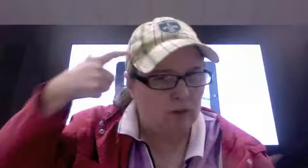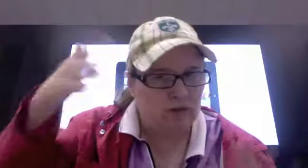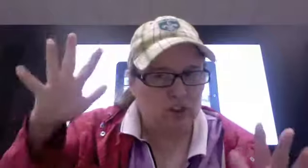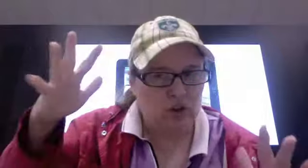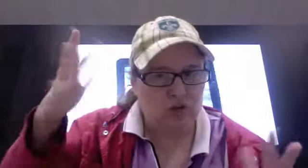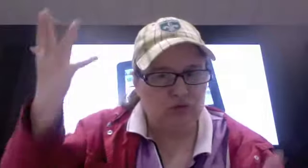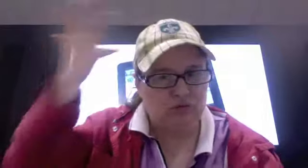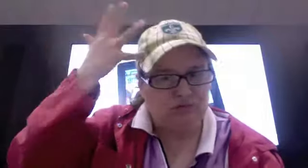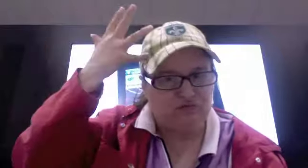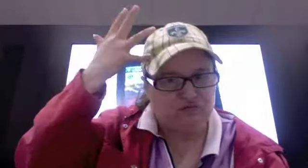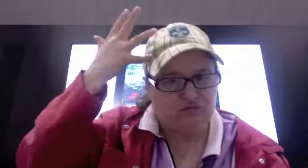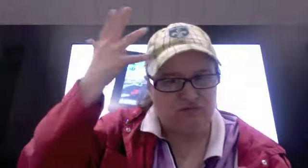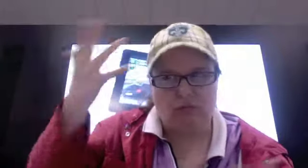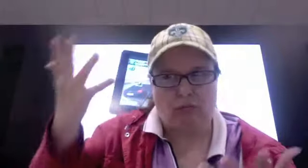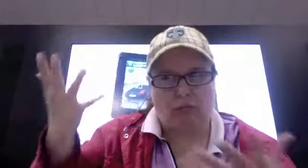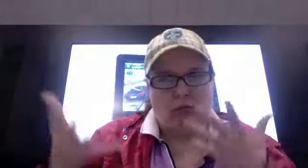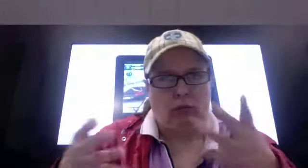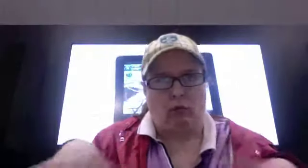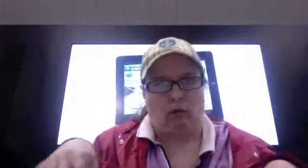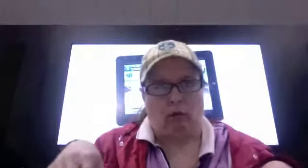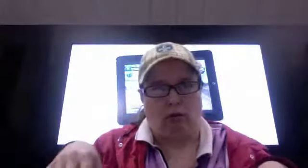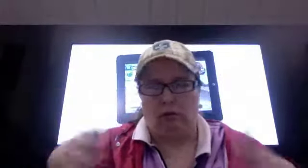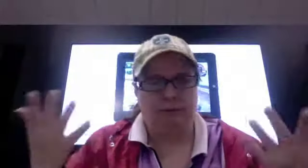exactly the same. The only difference is... is smaller.